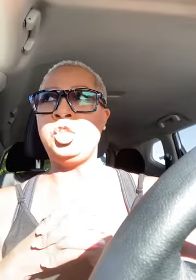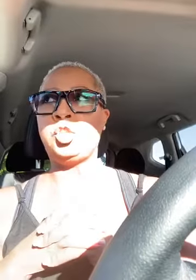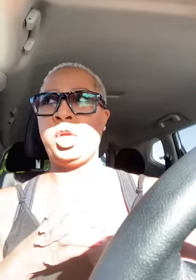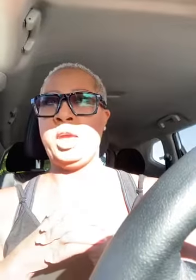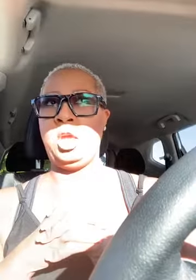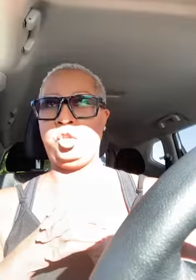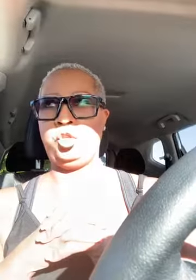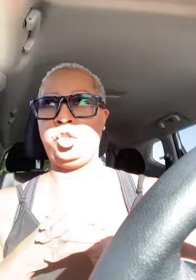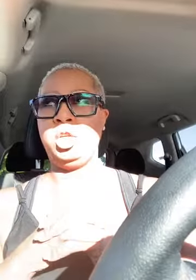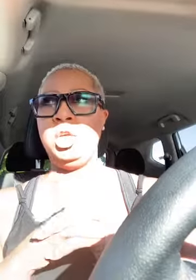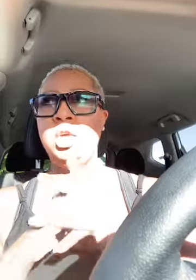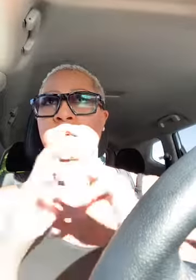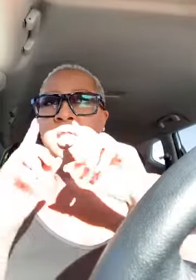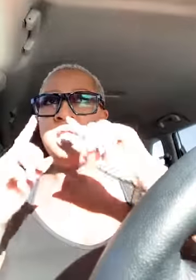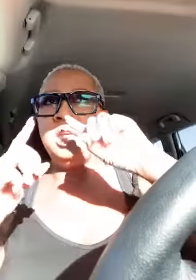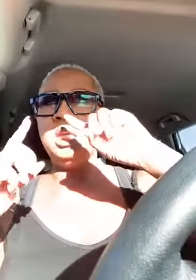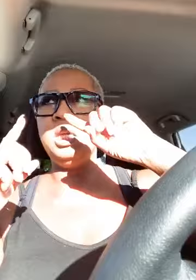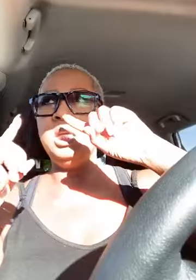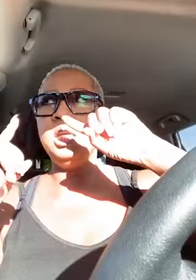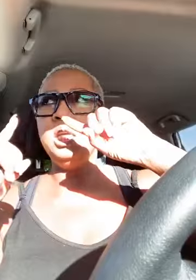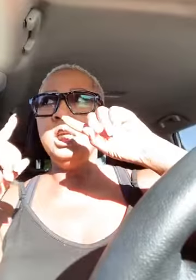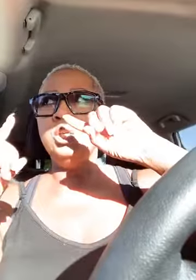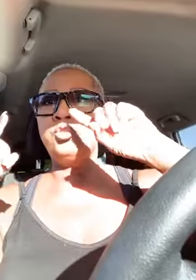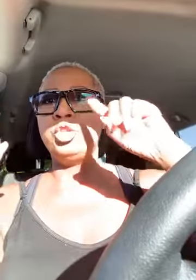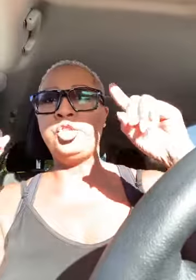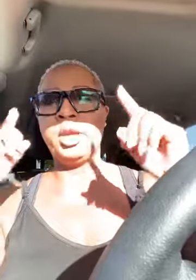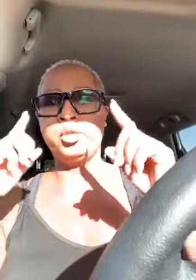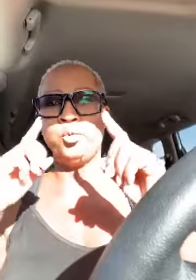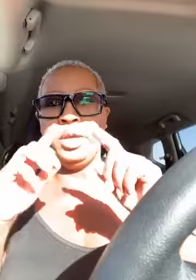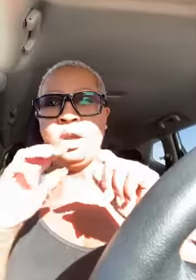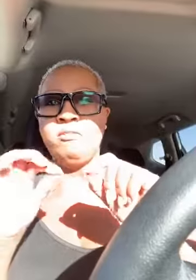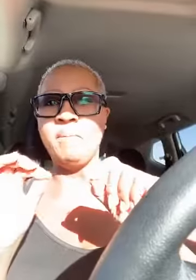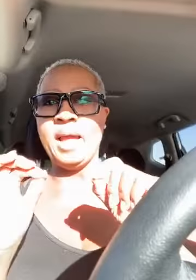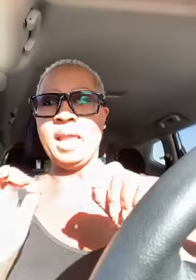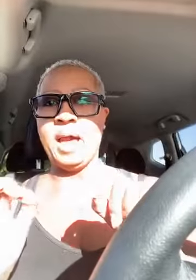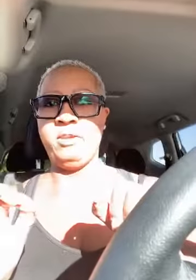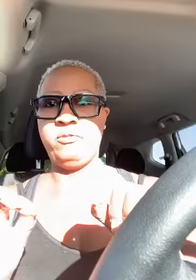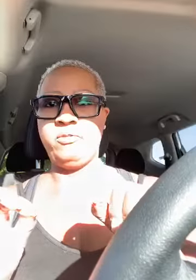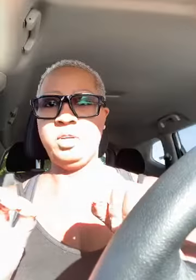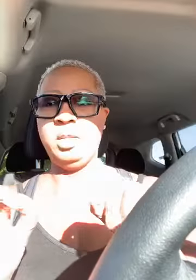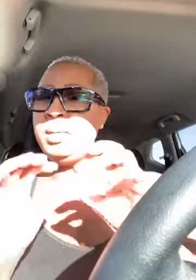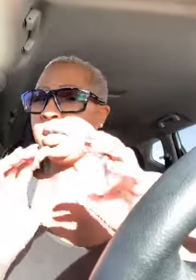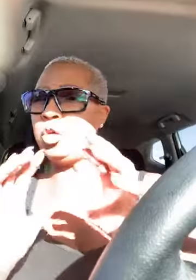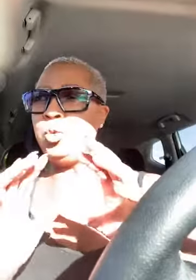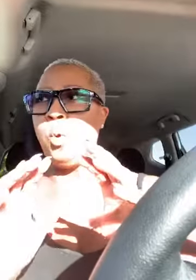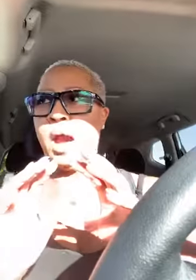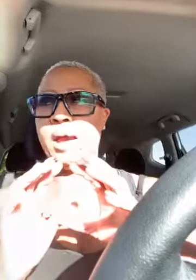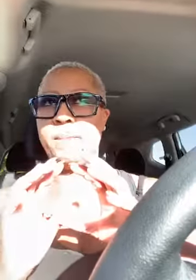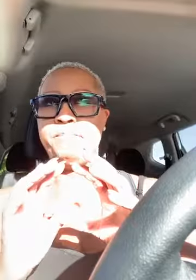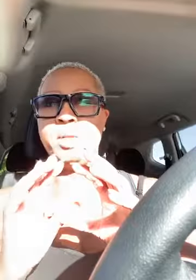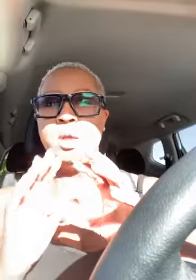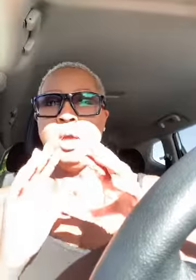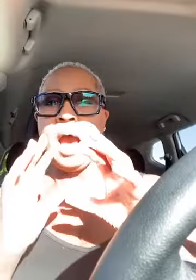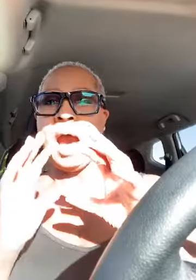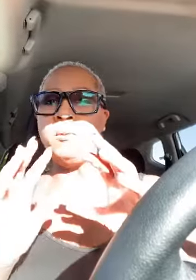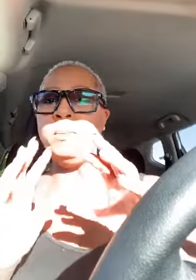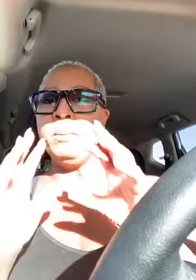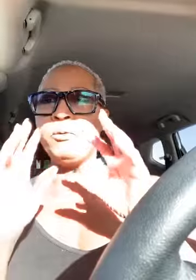changed the trajectory of my life let me tell you why i remember